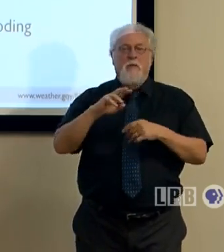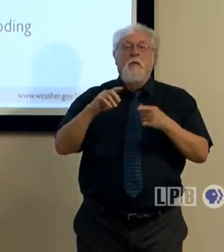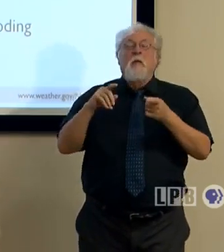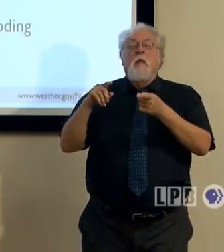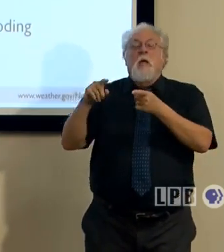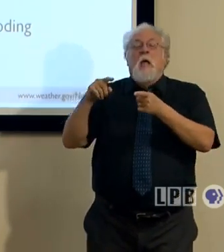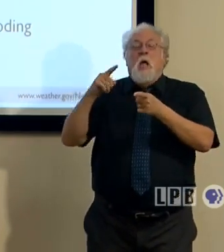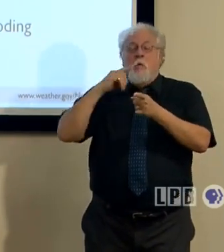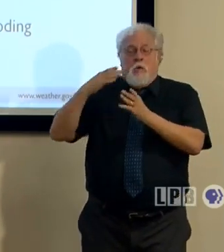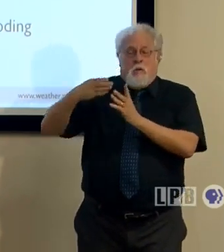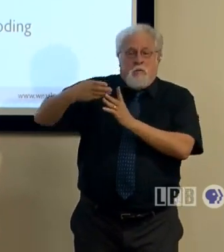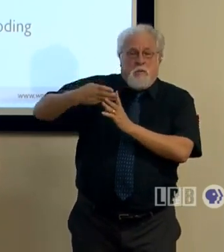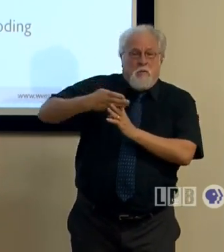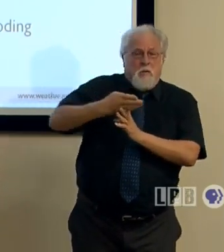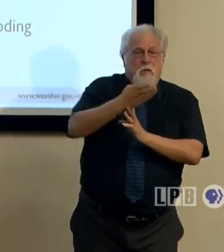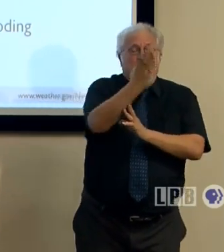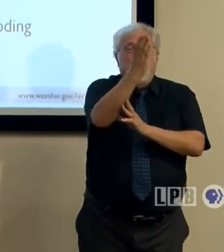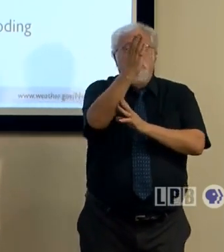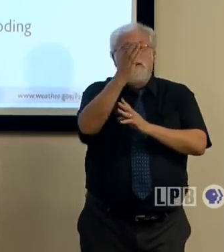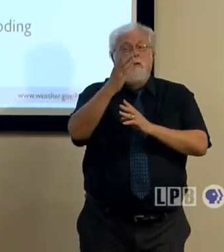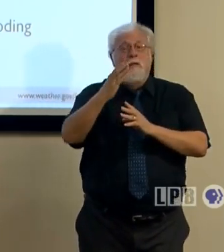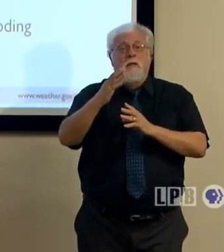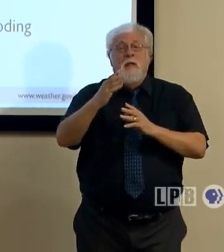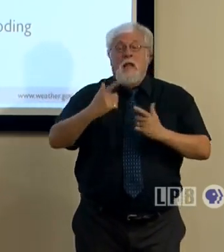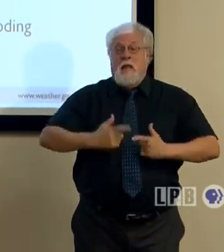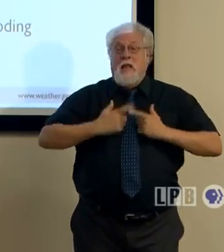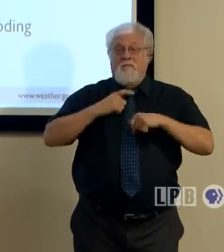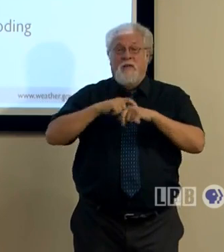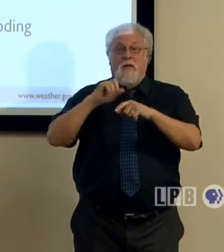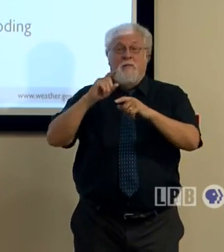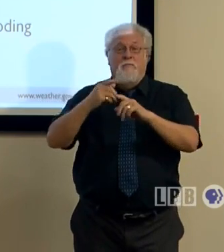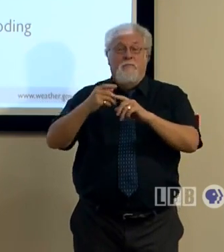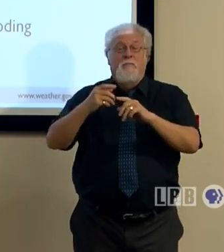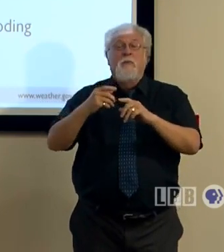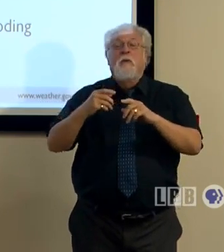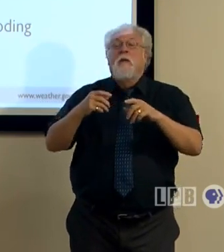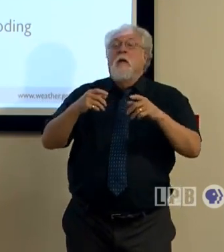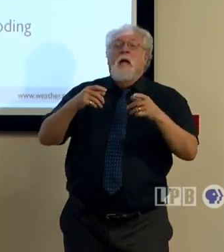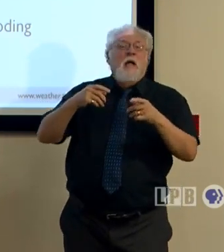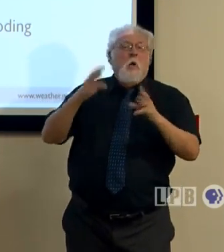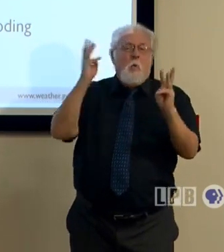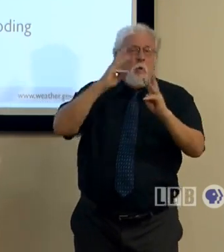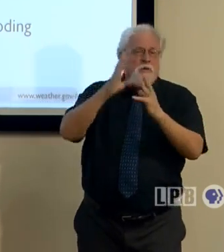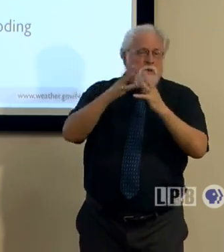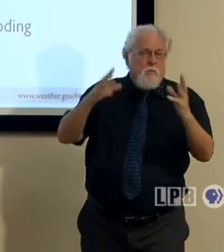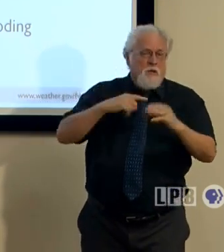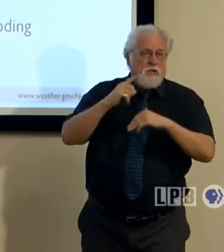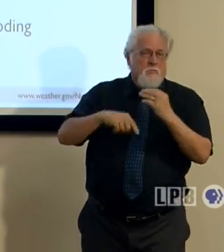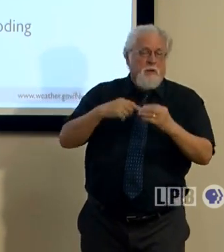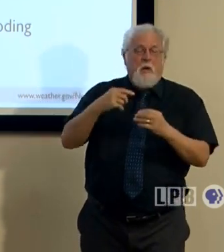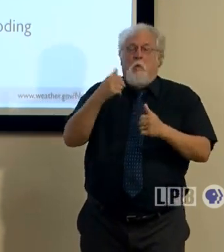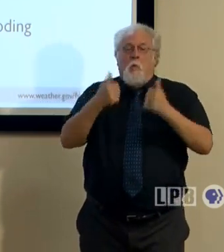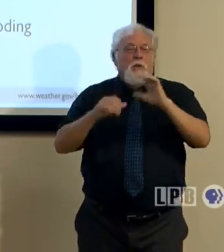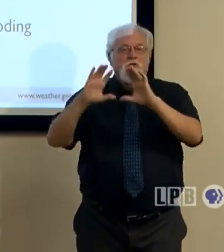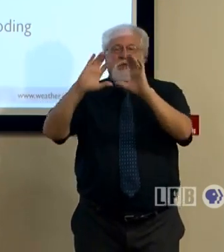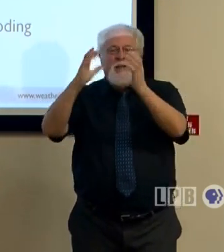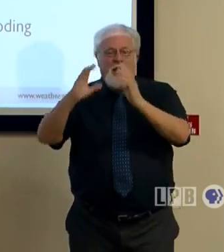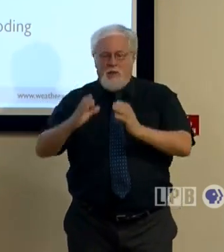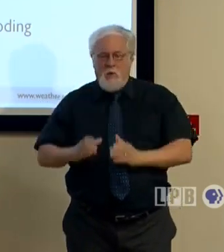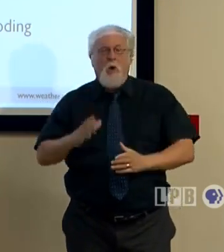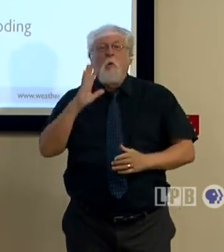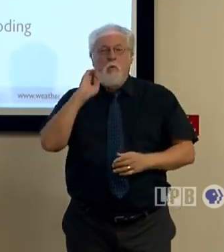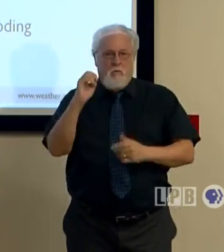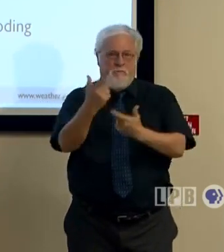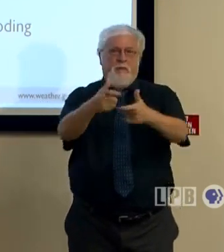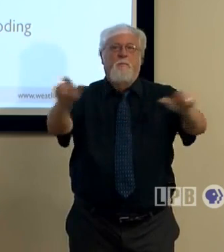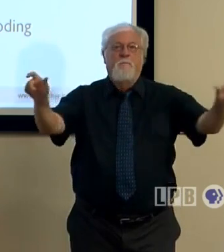through the rest of Delta's lifetime before it makes landfall, I don't think we should worry so much about what category is. It is going to be